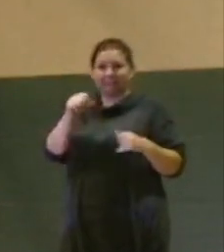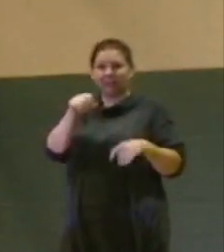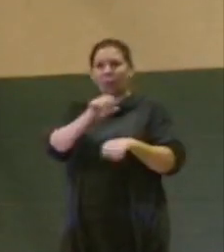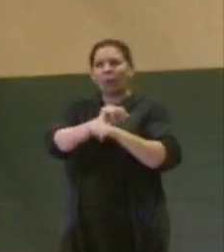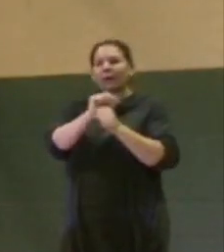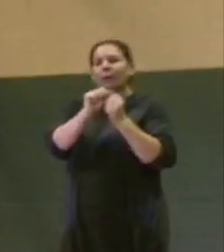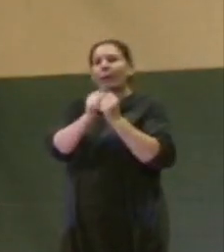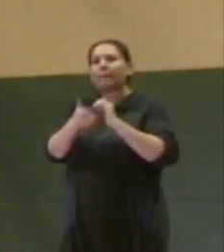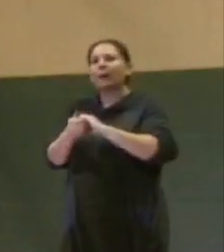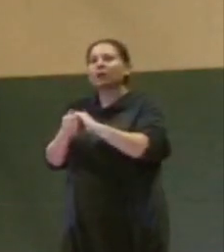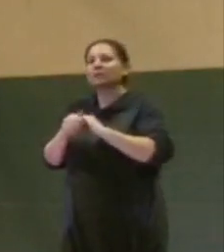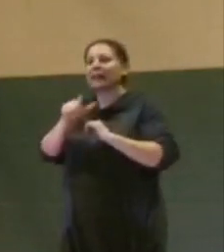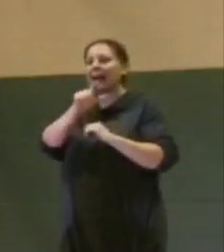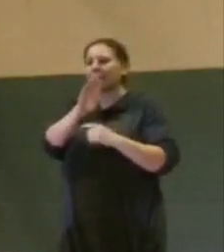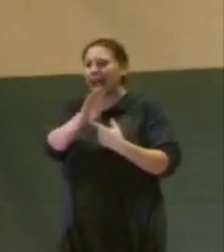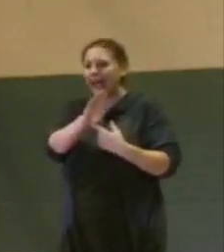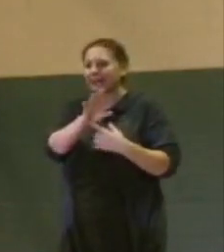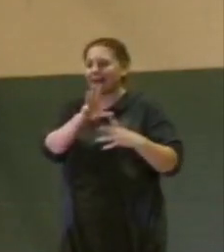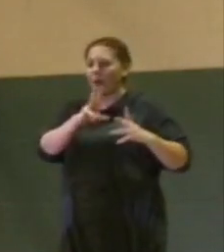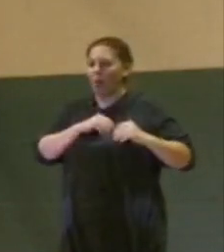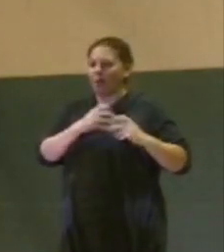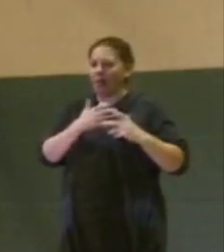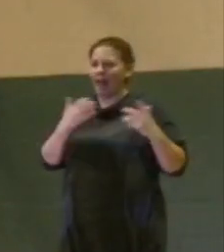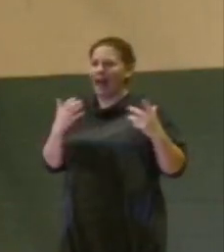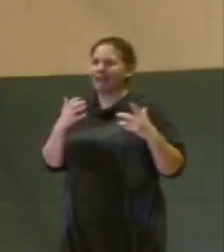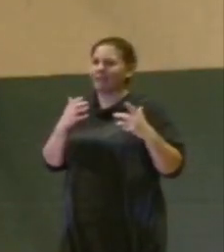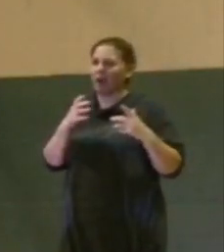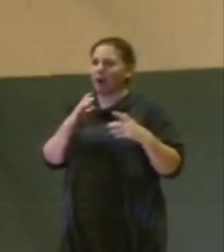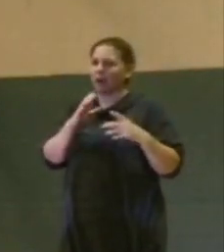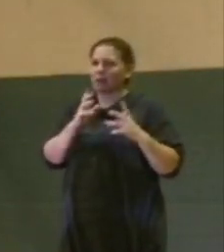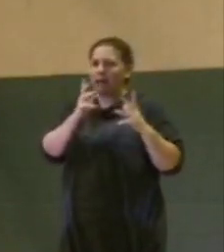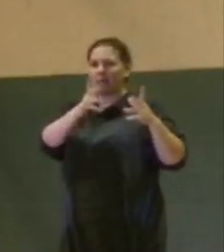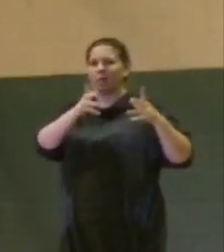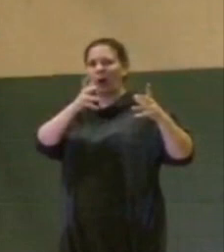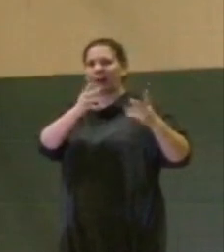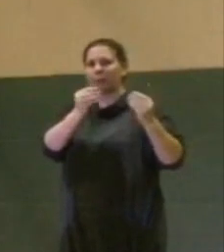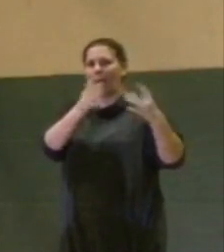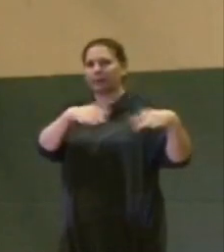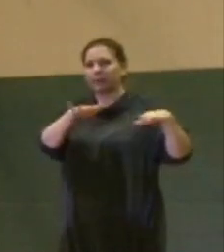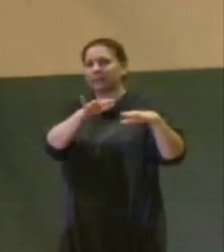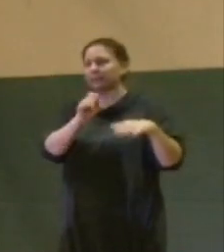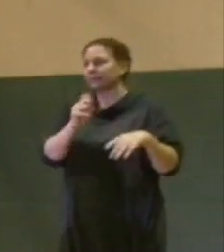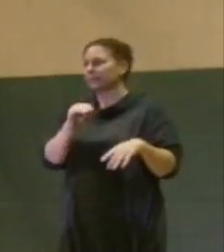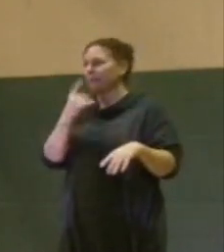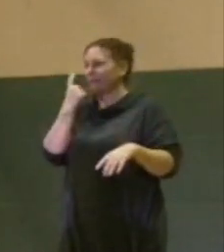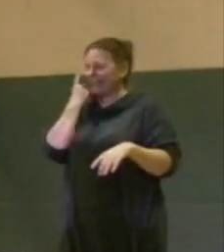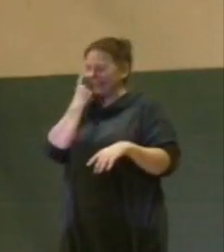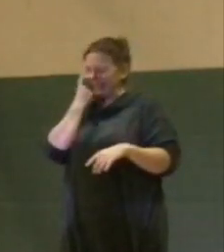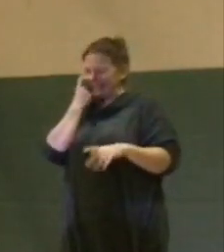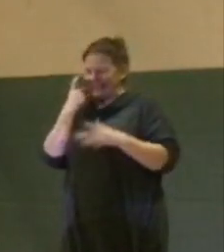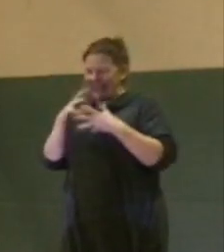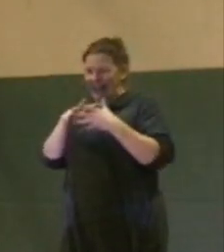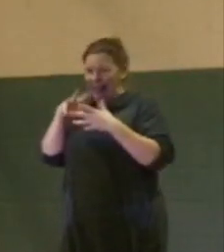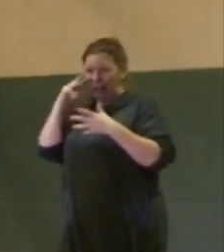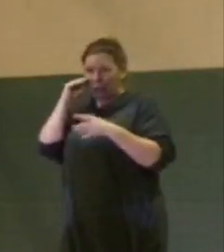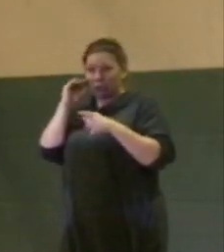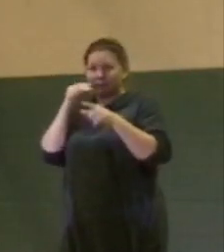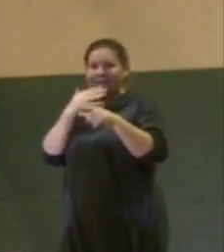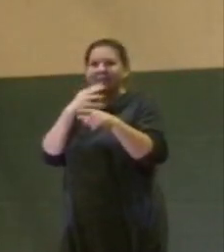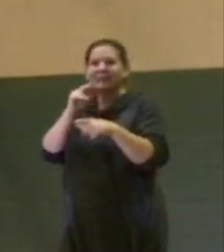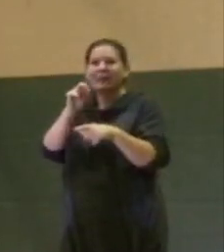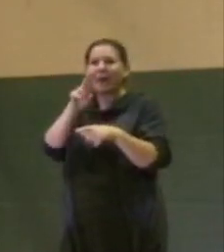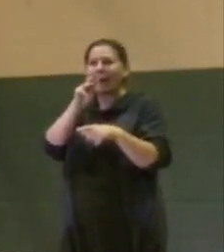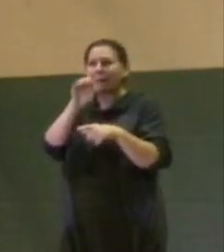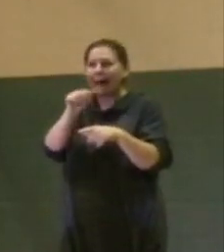partners. The land bank. The land bank owns a lot of our blighted properties. I did recently just learn, thankful to Norma